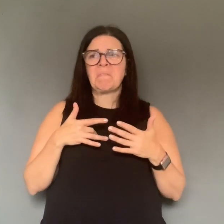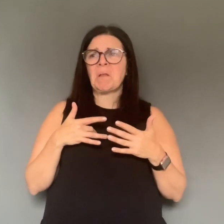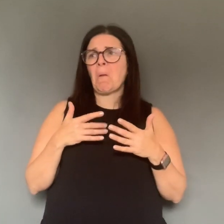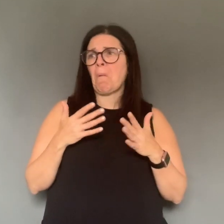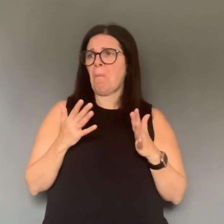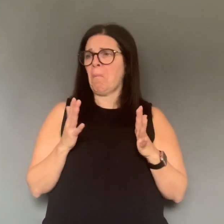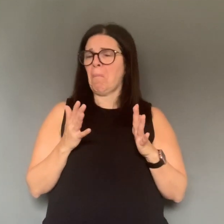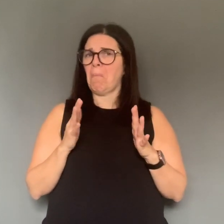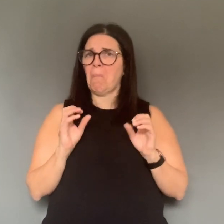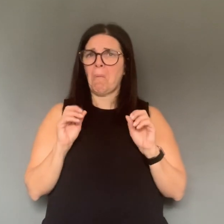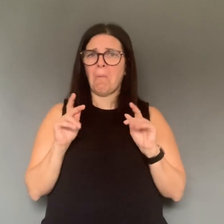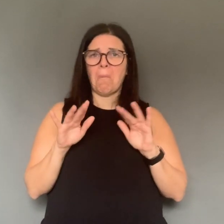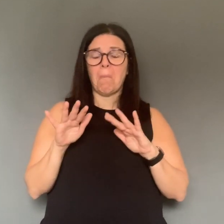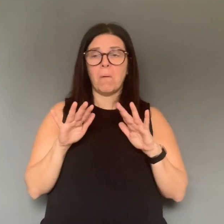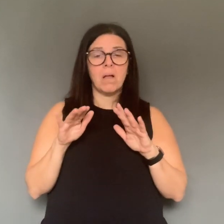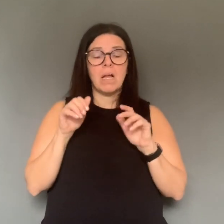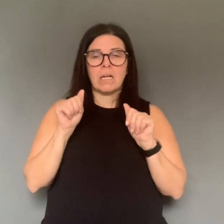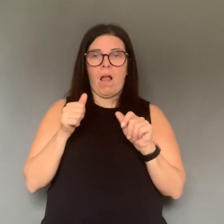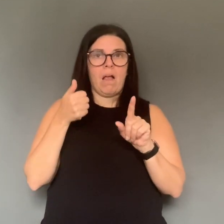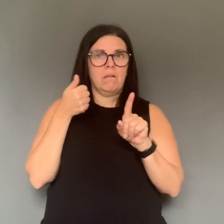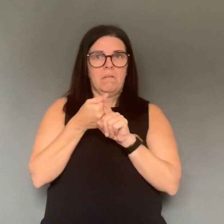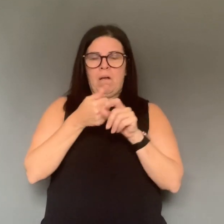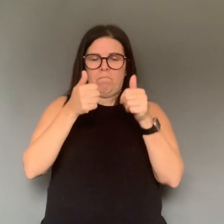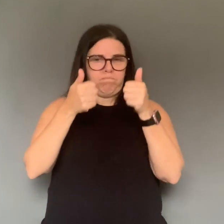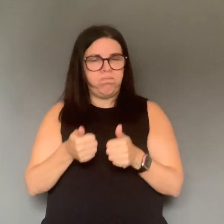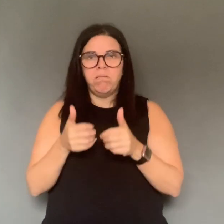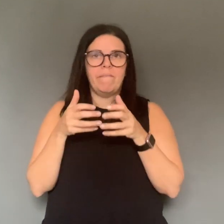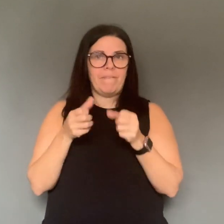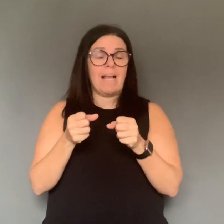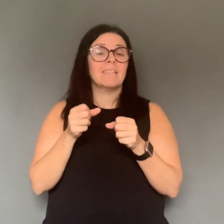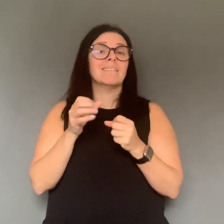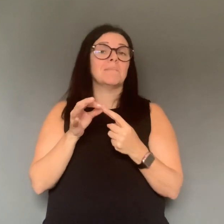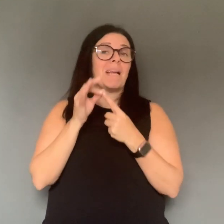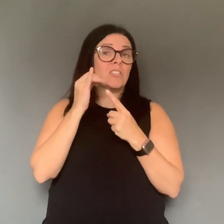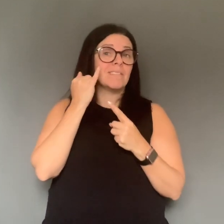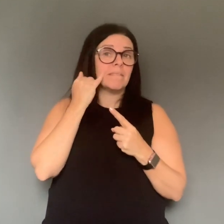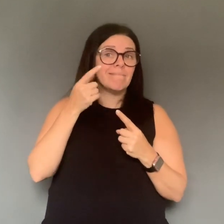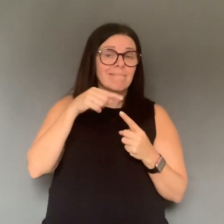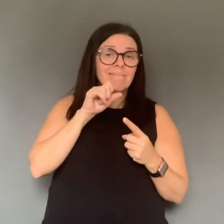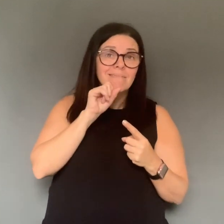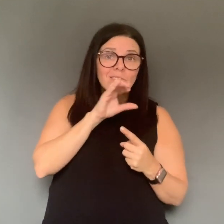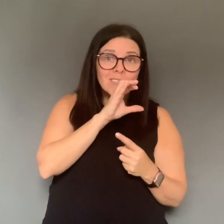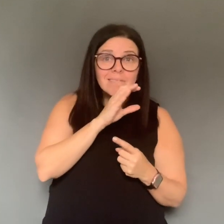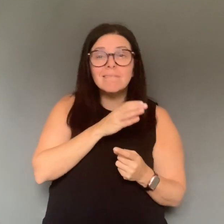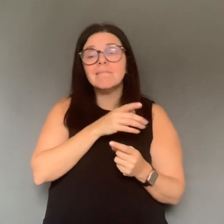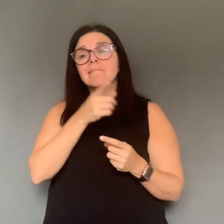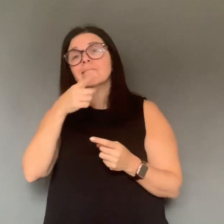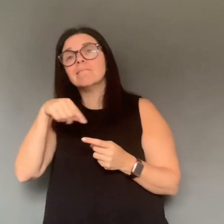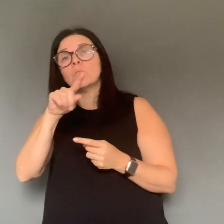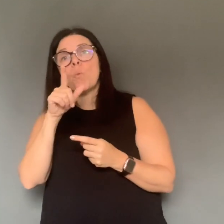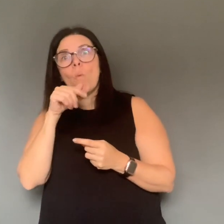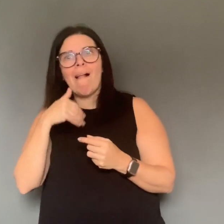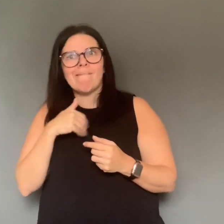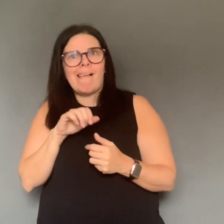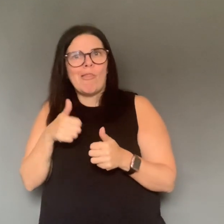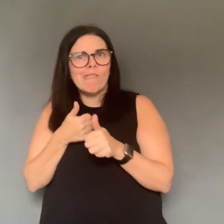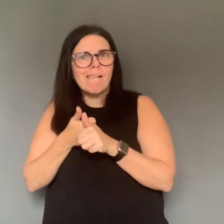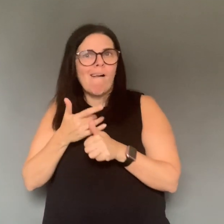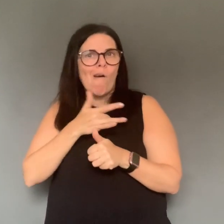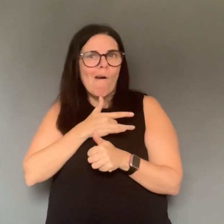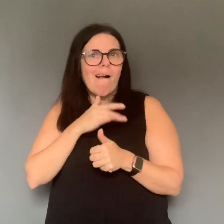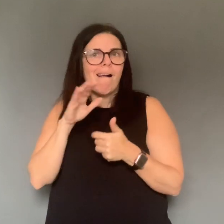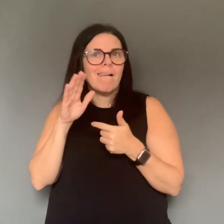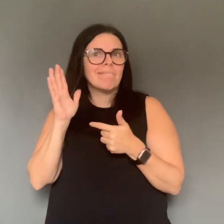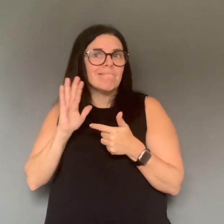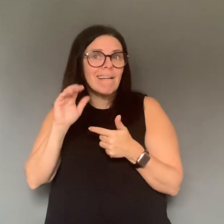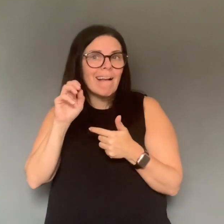in the clinical situation is people can deteriorate very immediately, especially if they have any chronic conditions or especially if they're